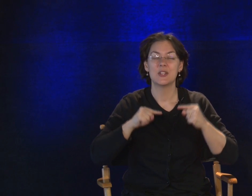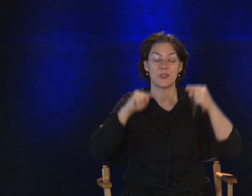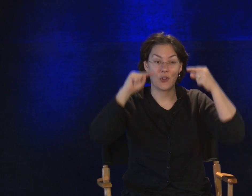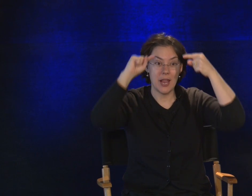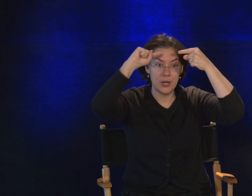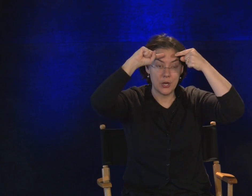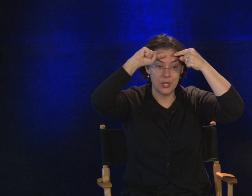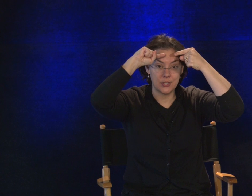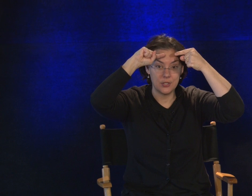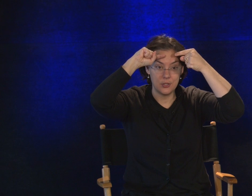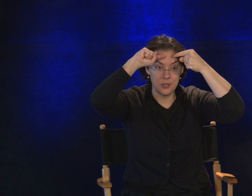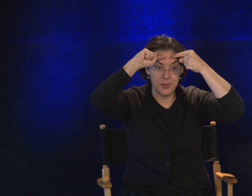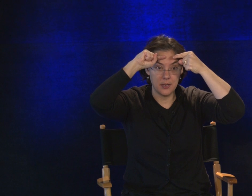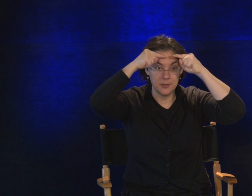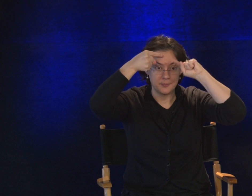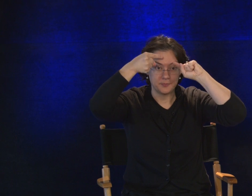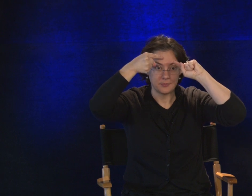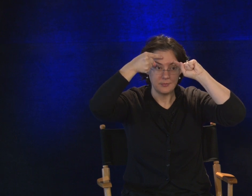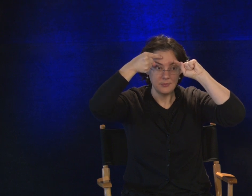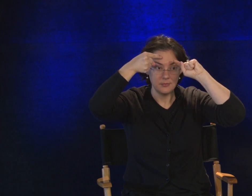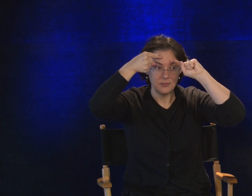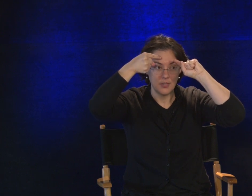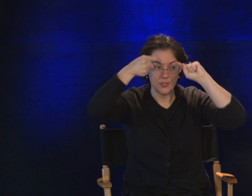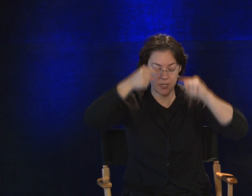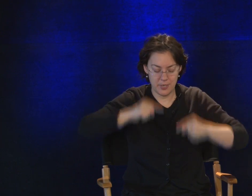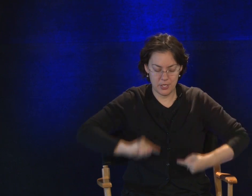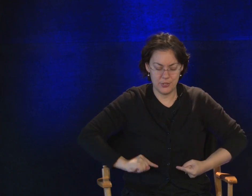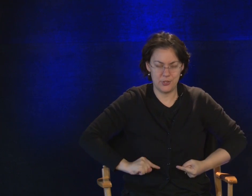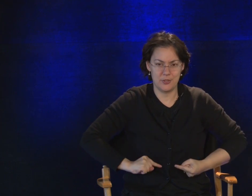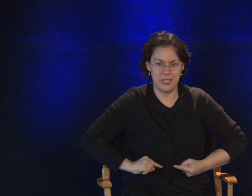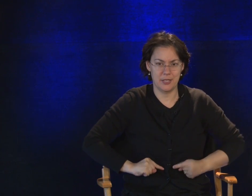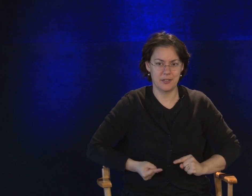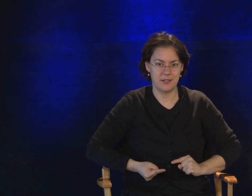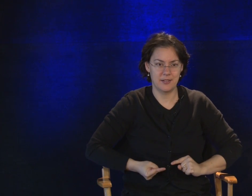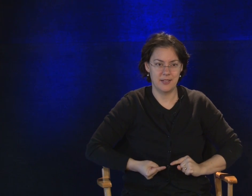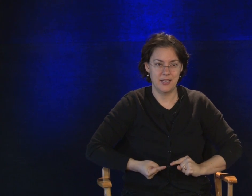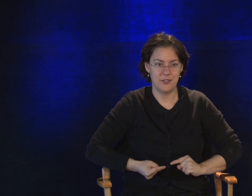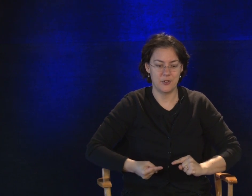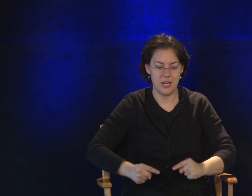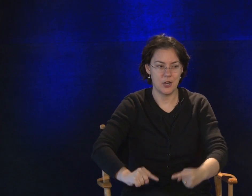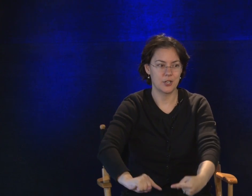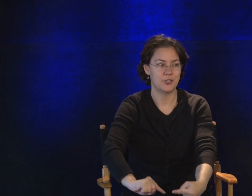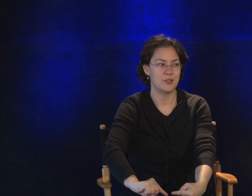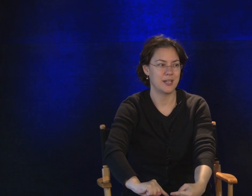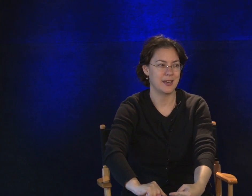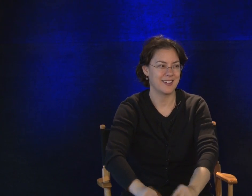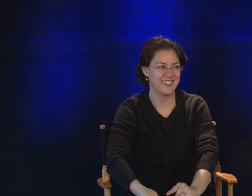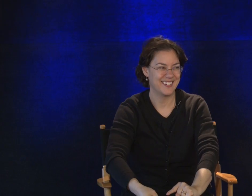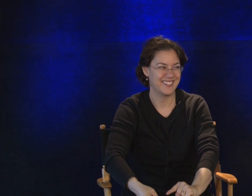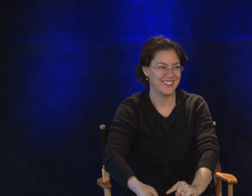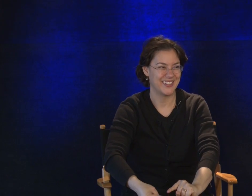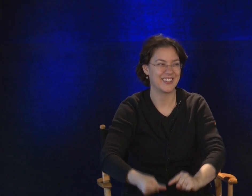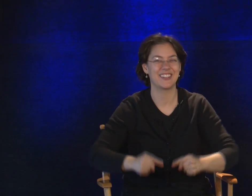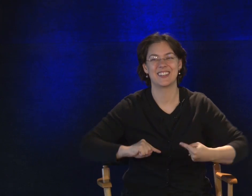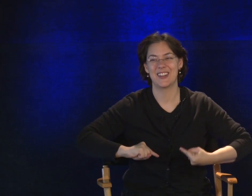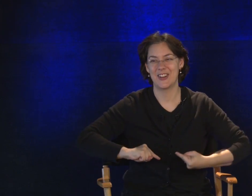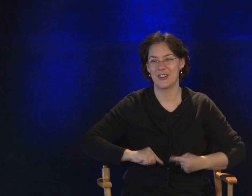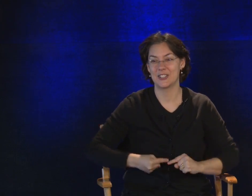So if your head hurts. You do it up here. Your stomach hurts. You do it here. Your knee hurts. You do it here. Good. Hurt.